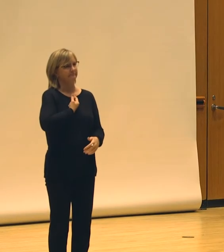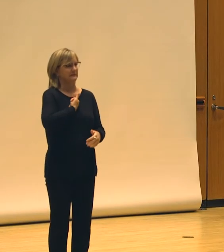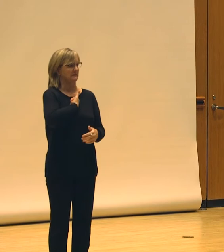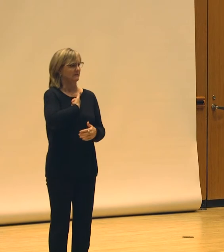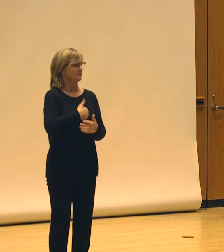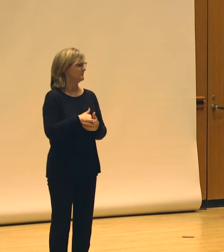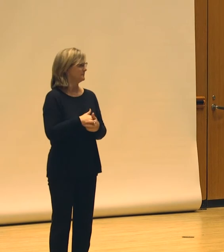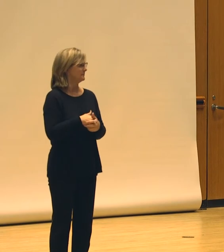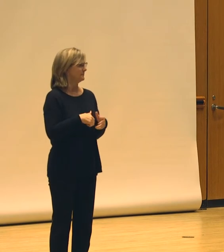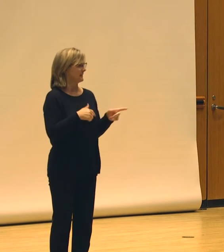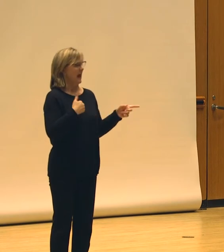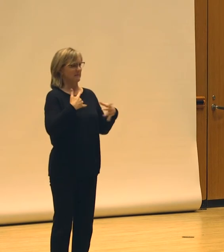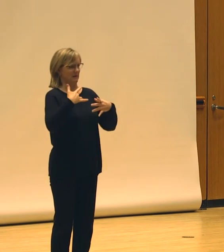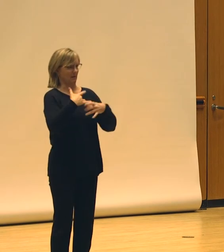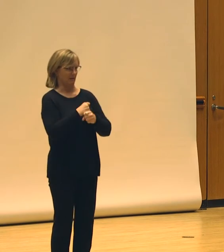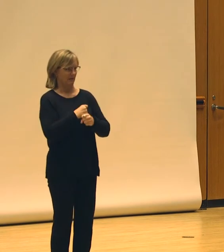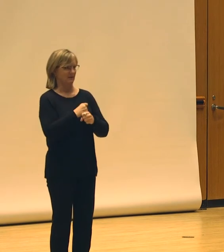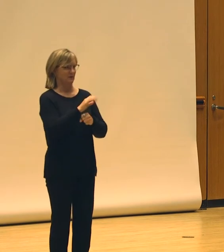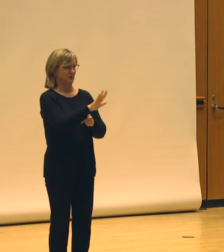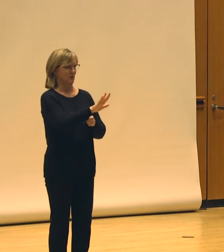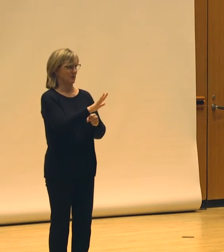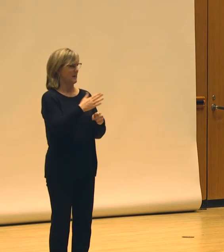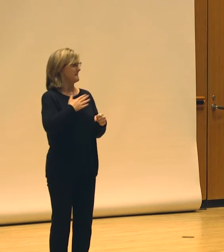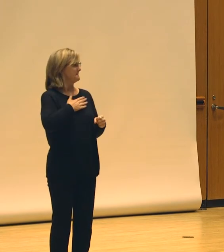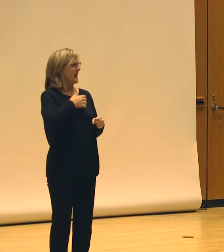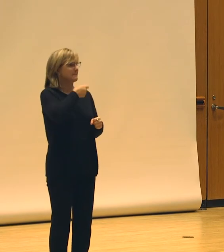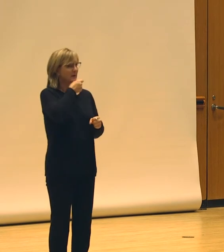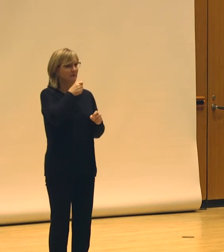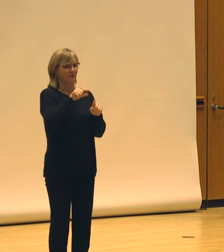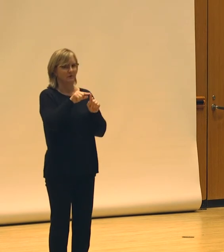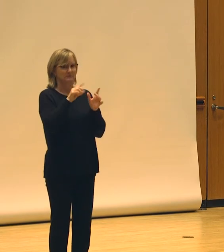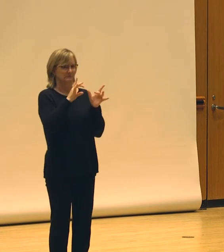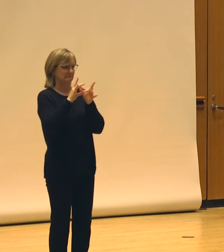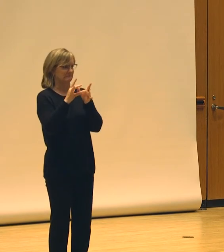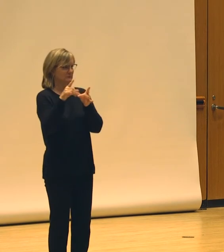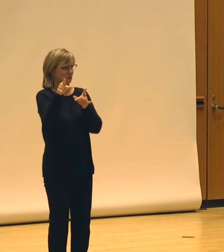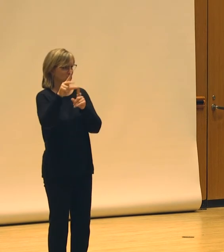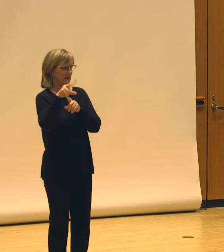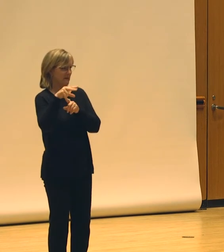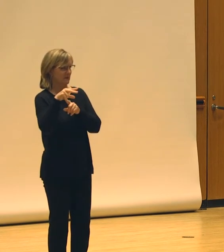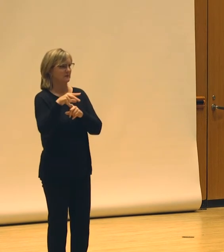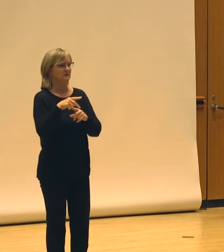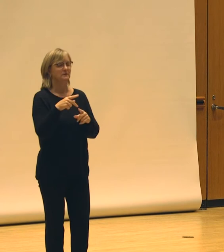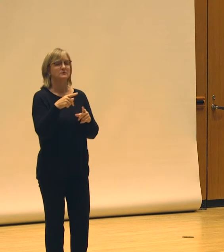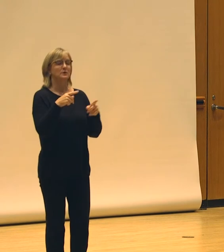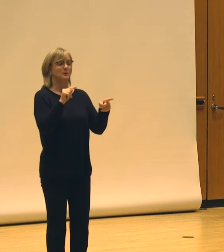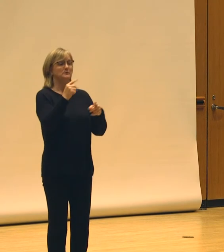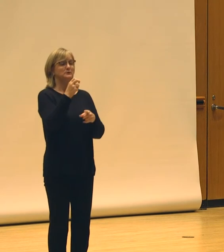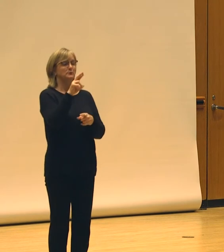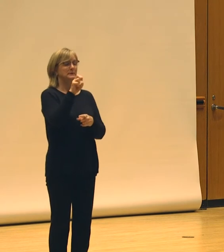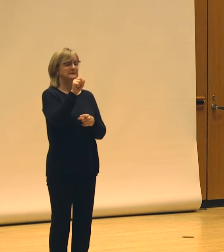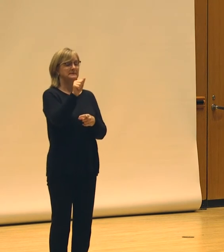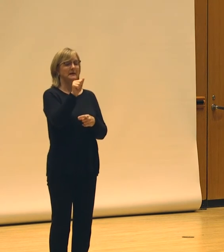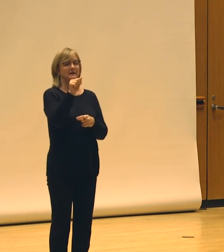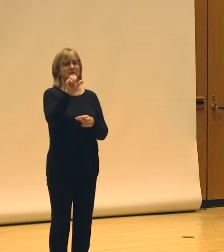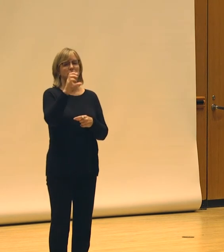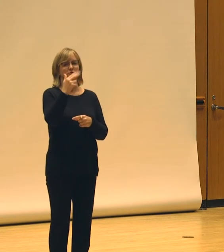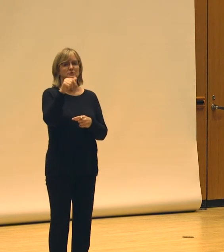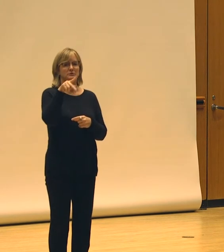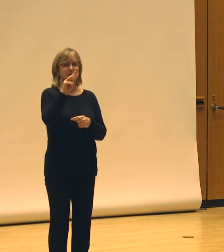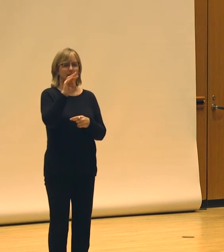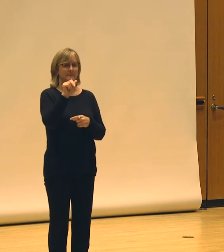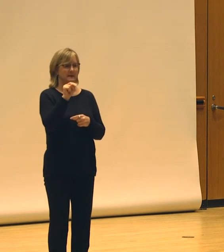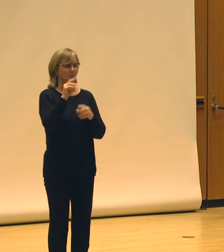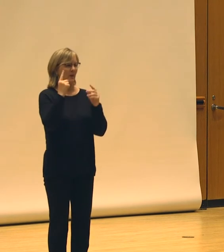I'm going to repeat an abbreviated version because my microphone goes to that camera. Teresa Chapman, one of the professors here at the University